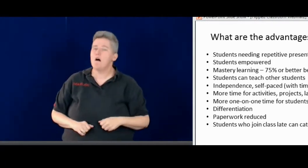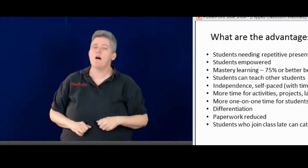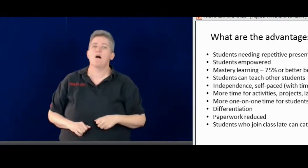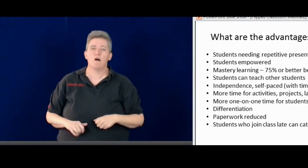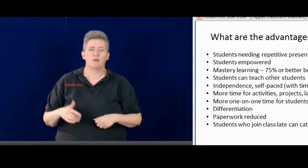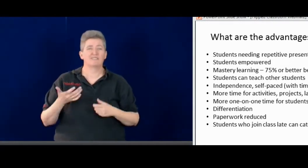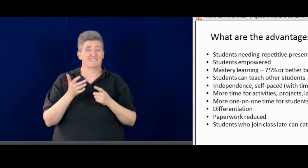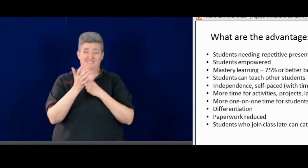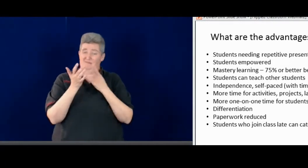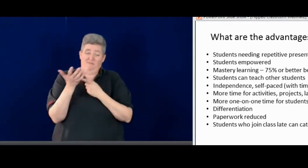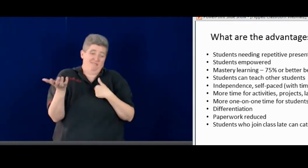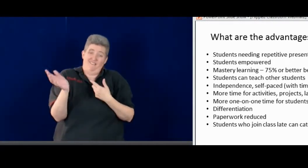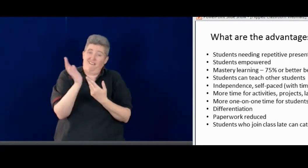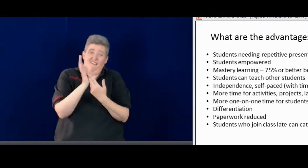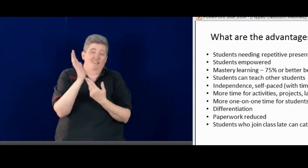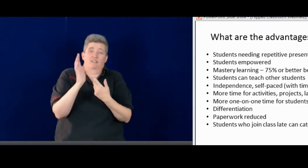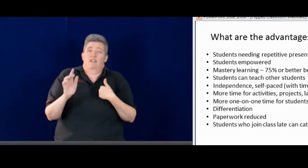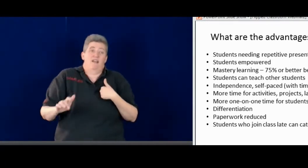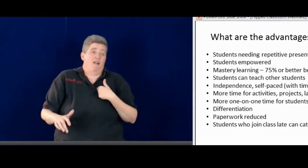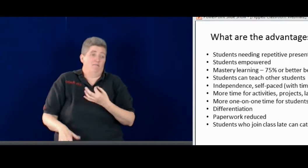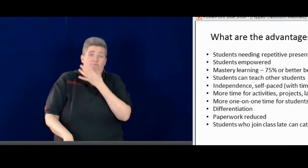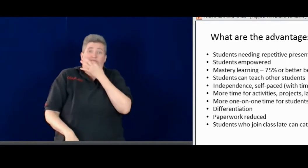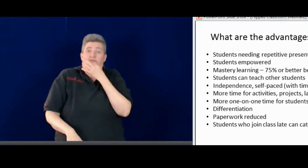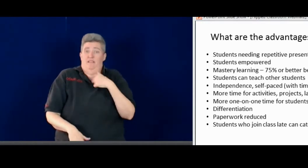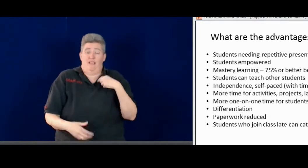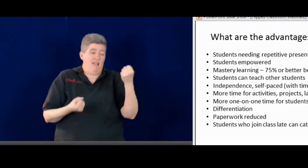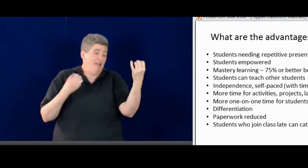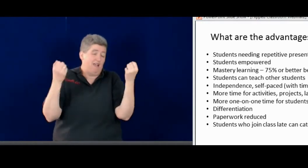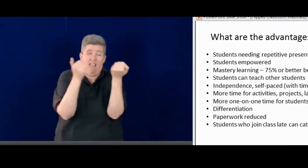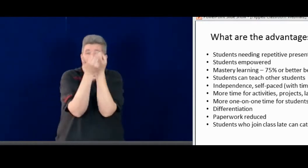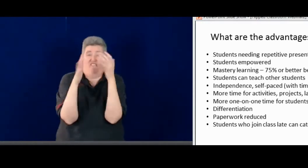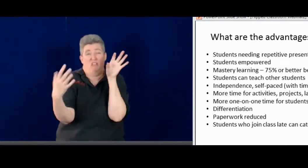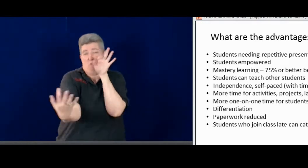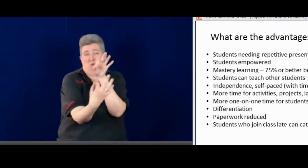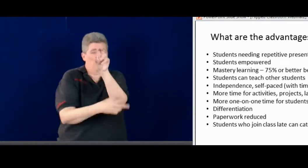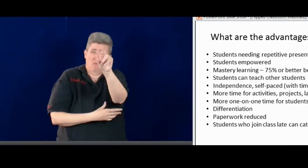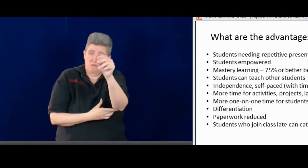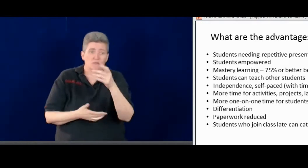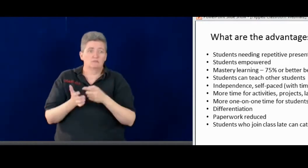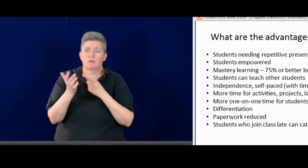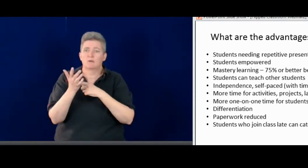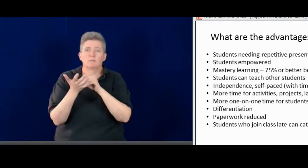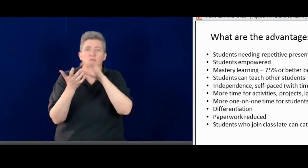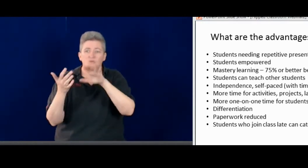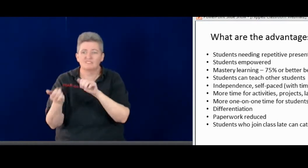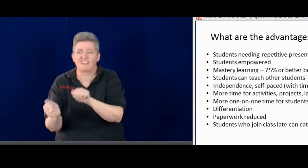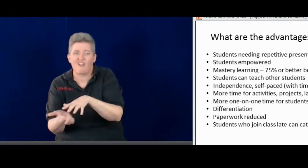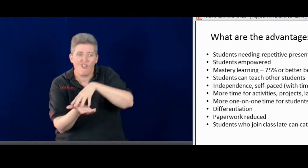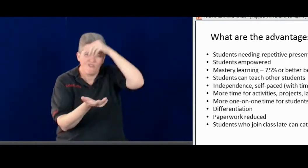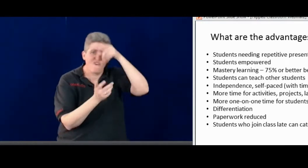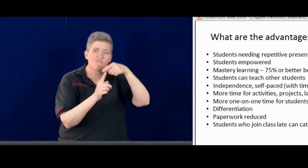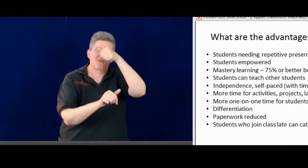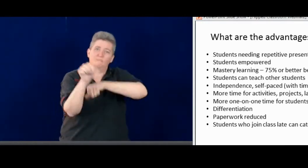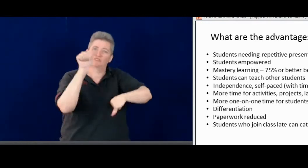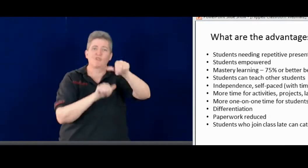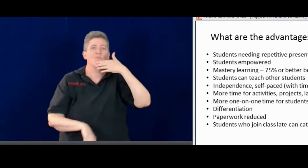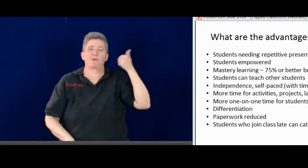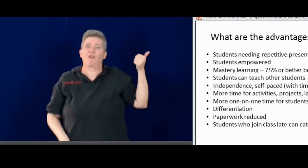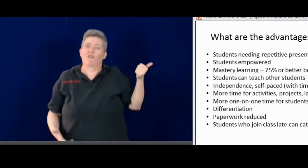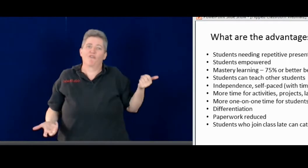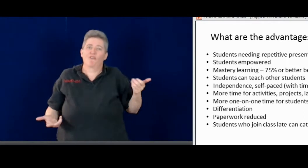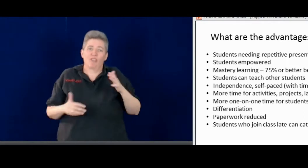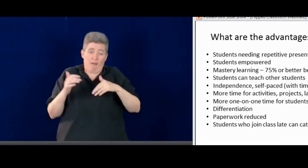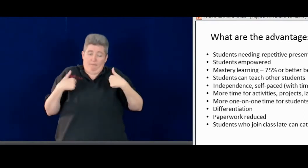this to. So this other student will explain to the student, to be honest with you, I don't sign and everything that I do is not